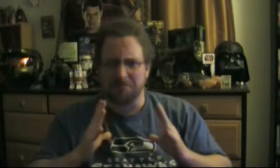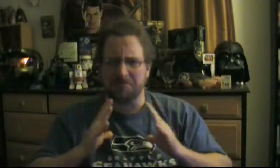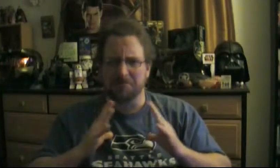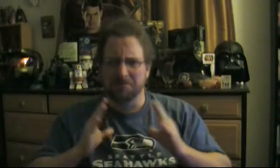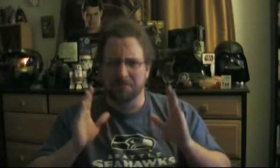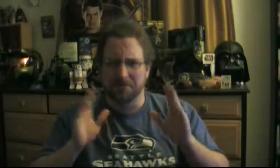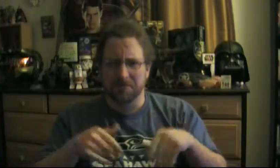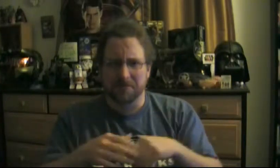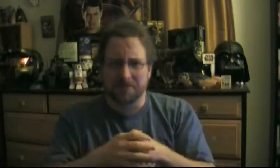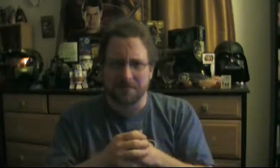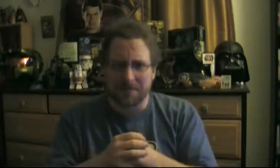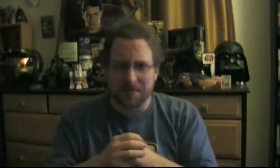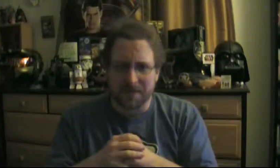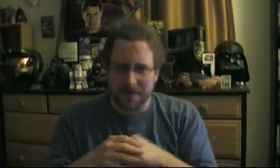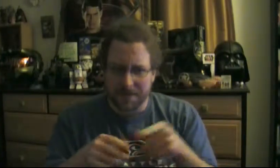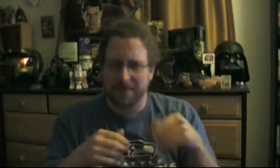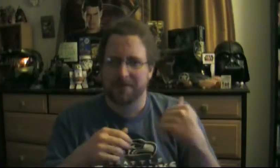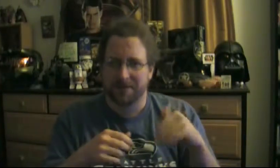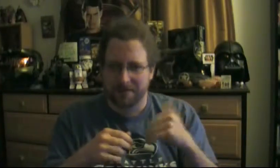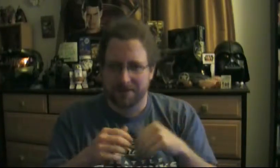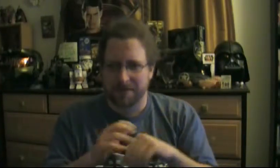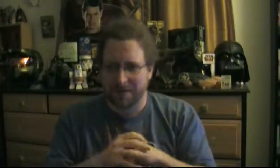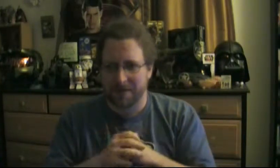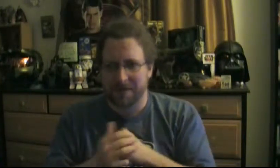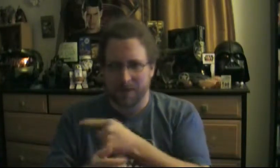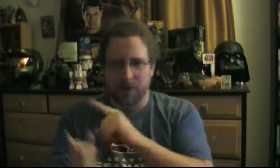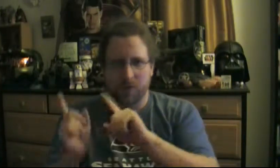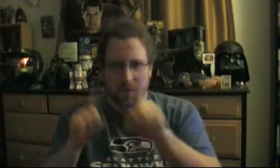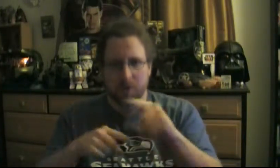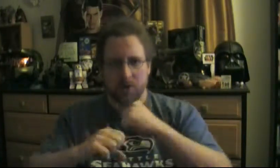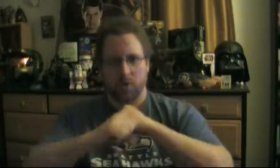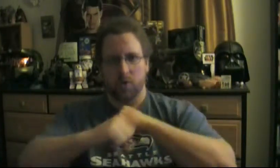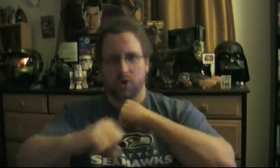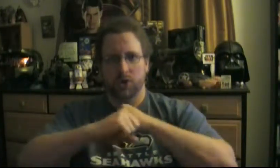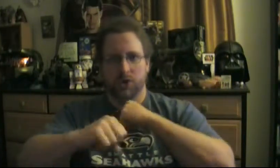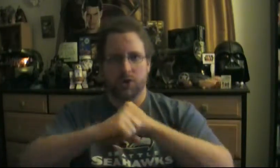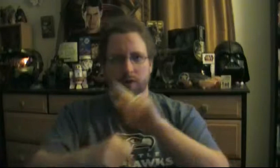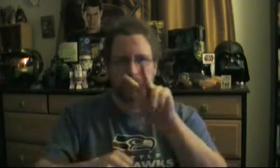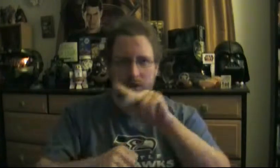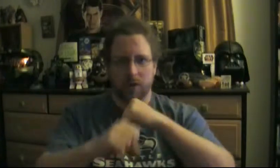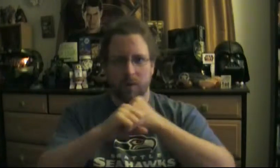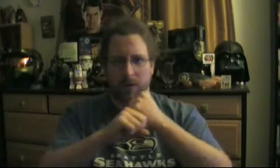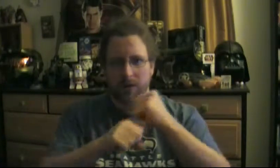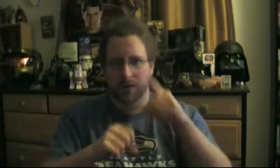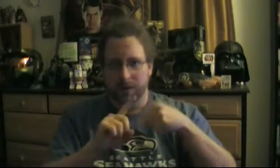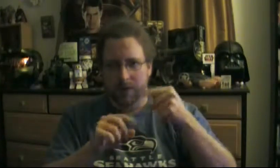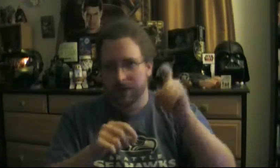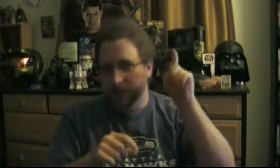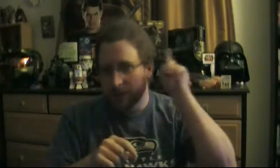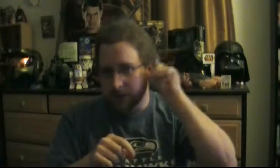kill someone in the crowded pool? Get away with it. This is not about the money. Something else is going on. Wow.